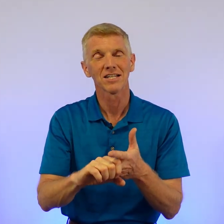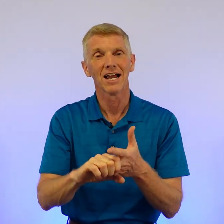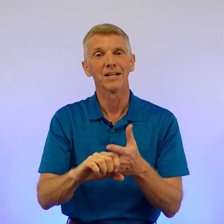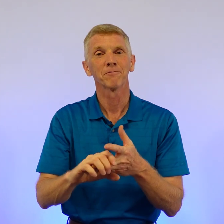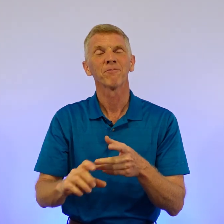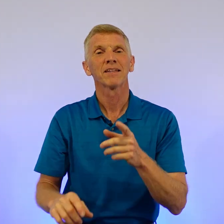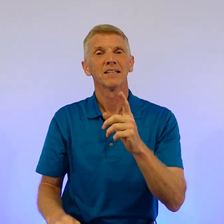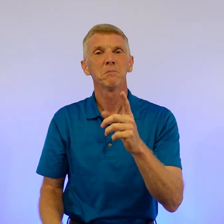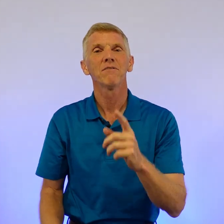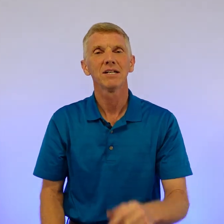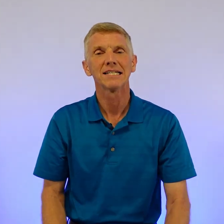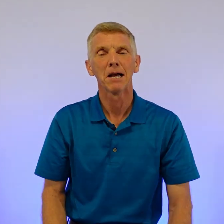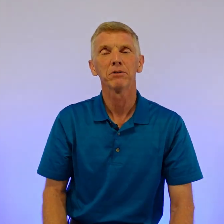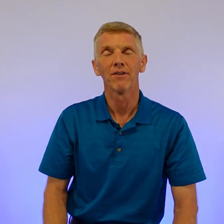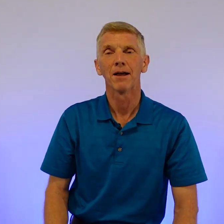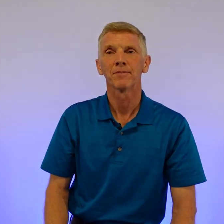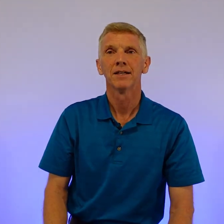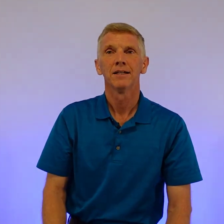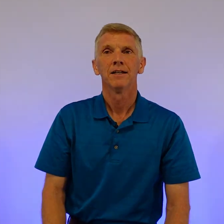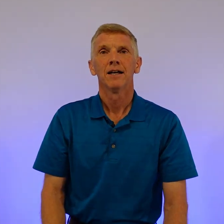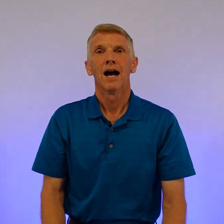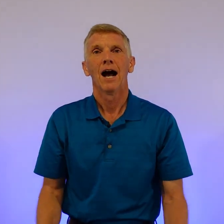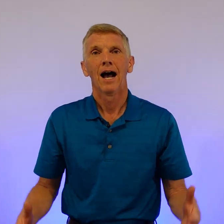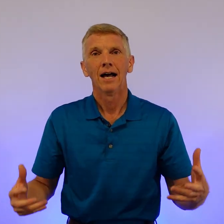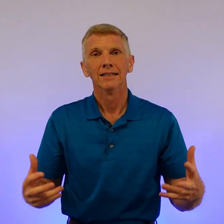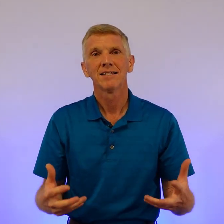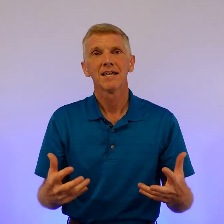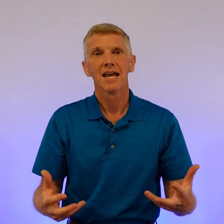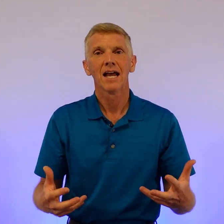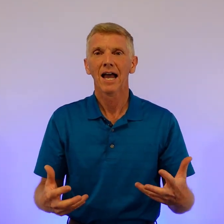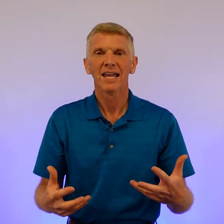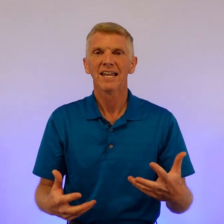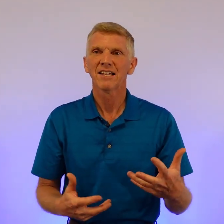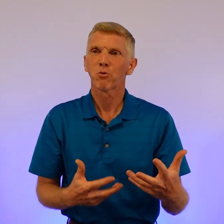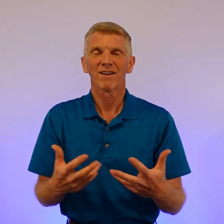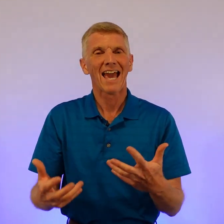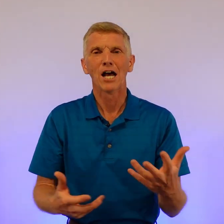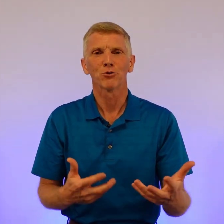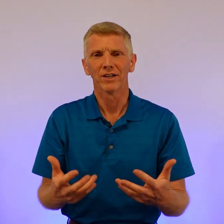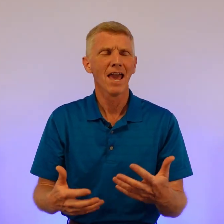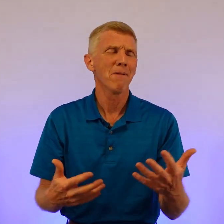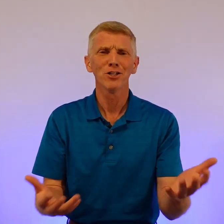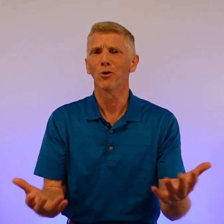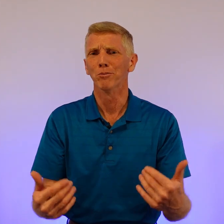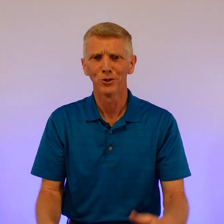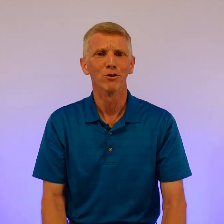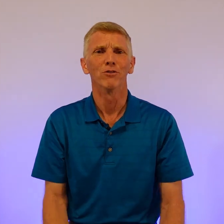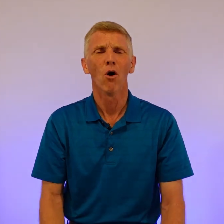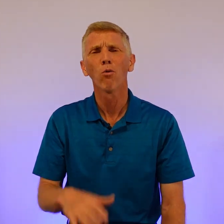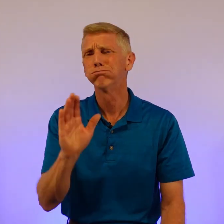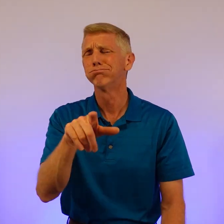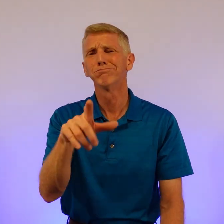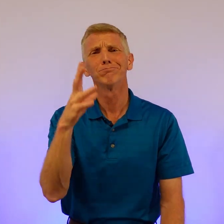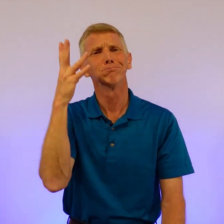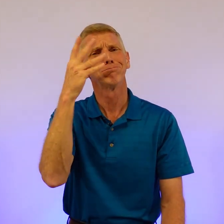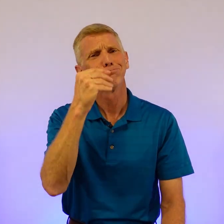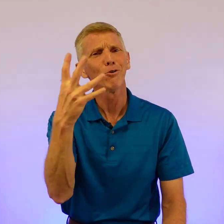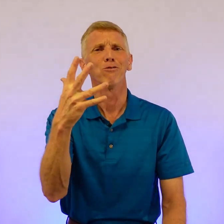sign. Let me give you an example of that. Let's say it's more of a casual thing. Hey, man, you are beautiful, huh? Beautiful.